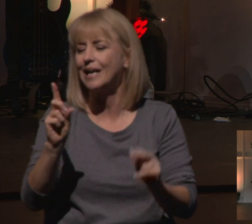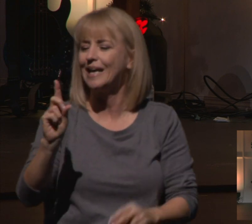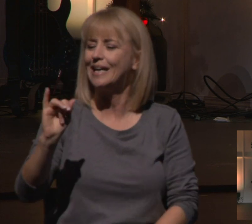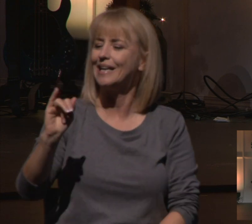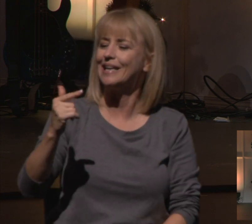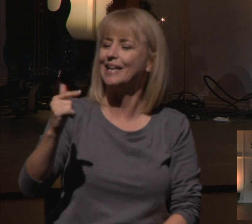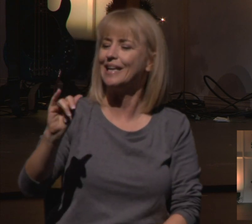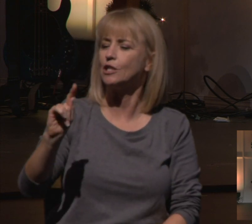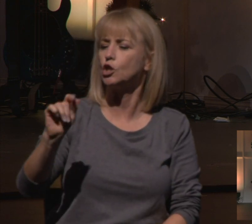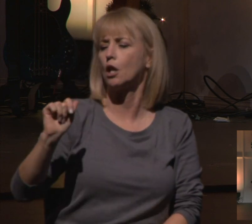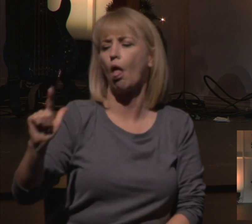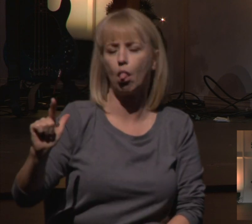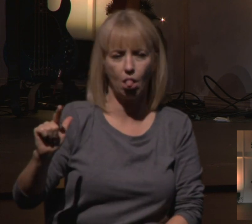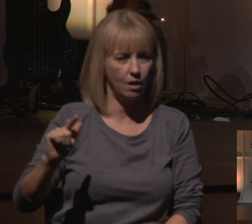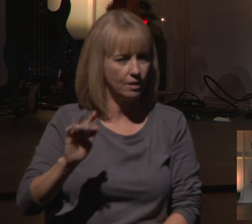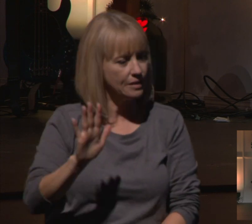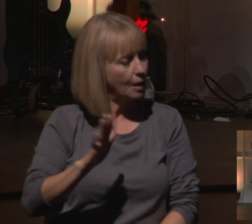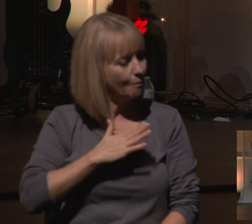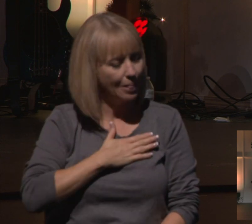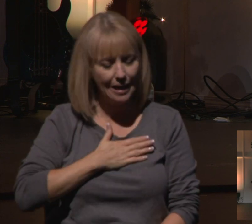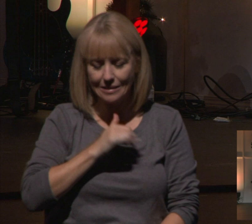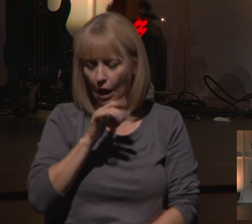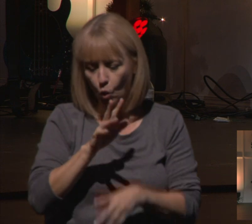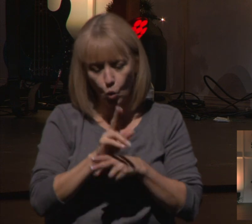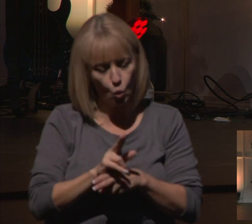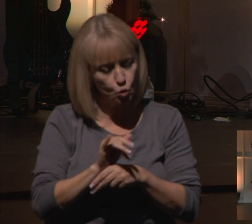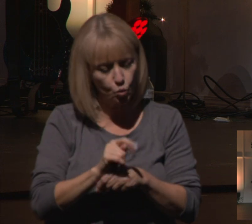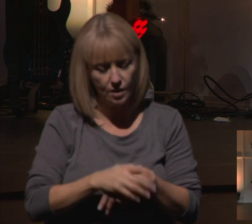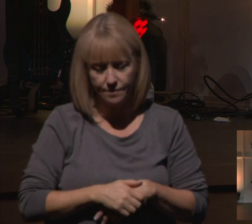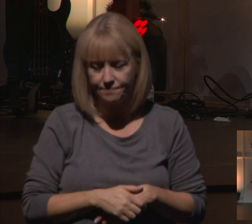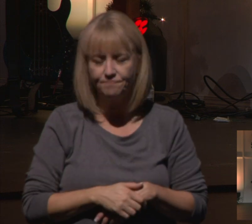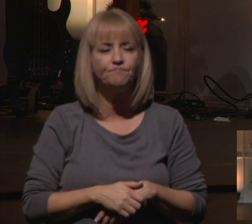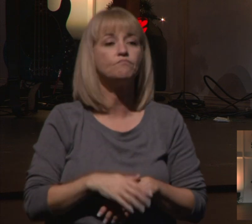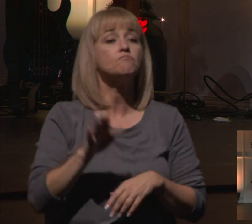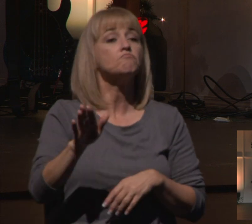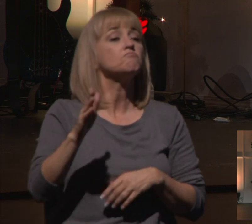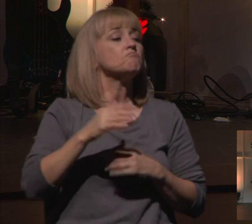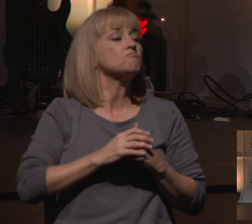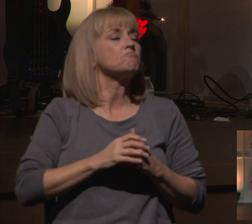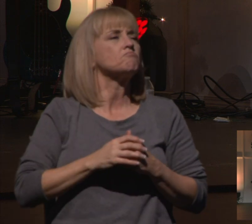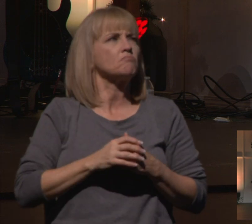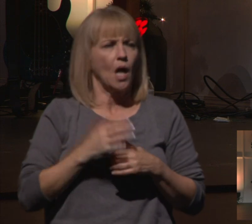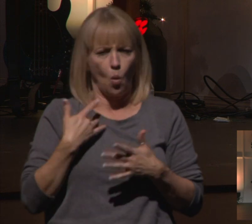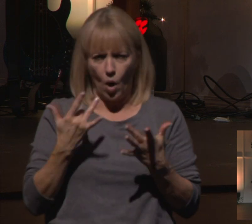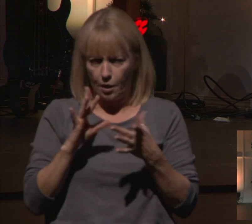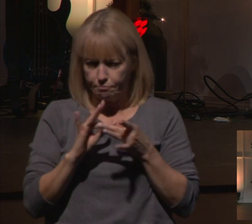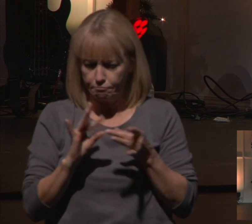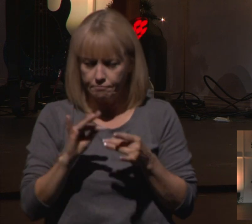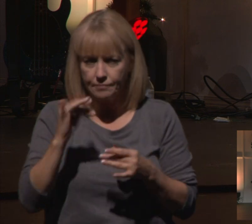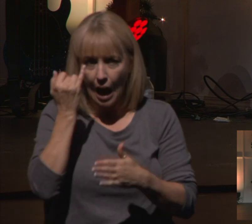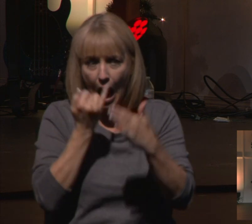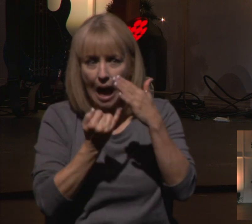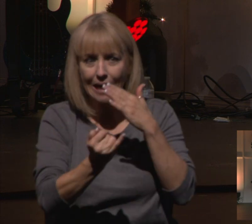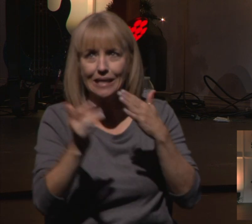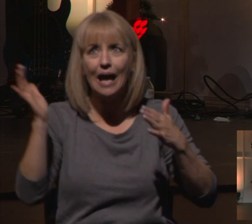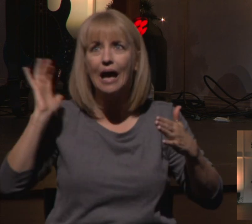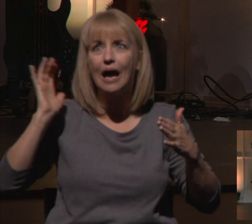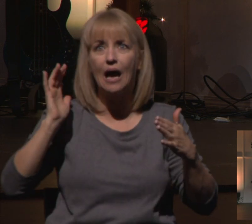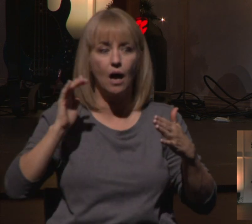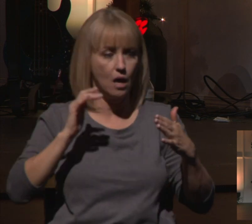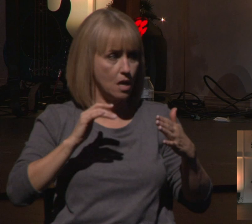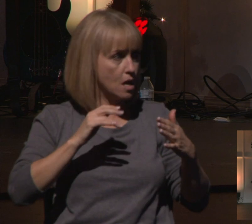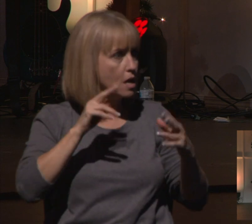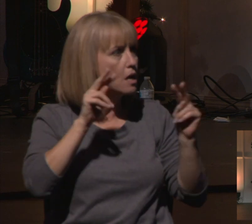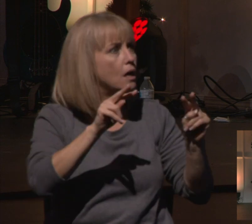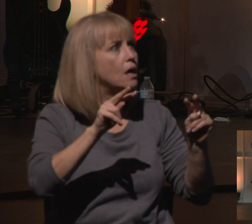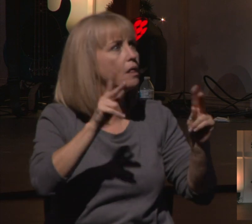here that I want to point out. The prophet Isaiah, he's looking into the future in this time when Israel's scattered, looking into the time where they need to